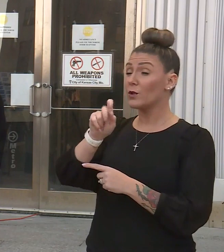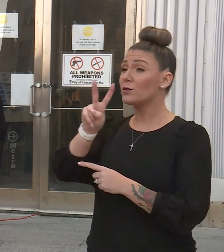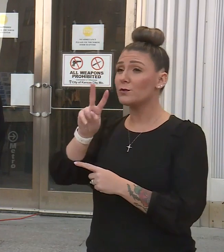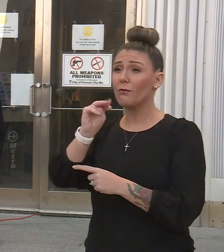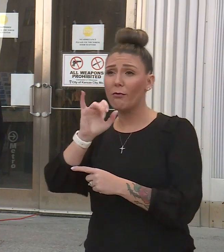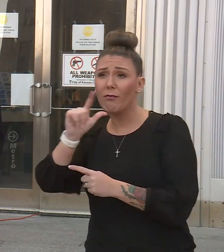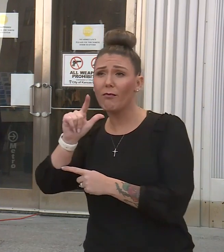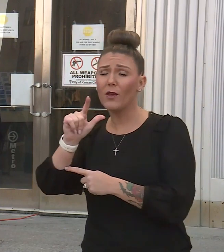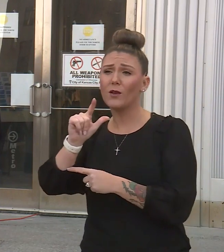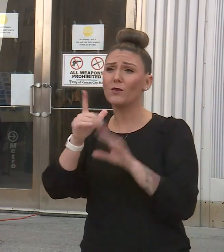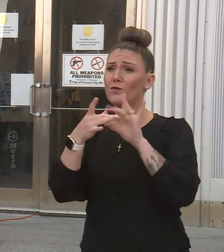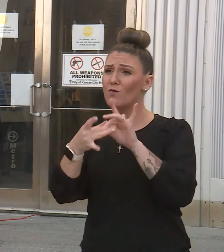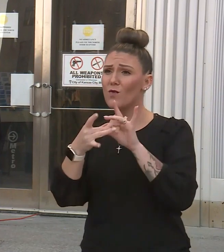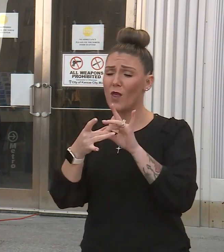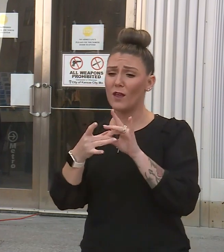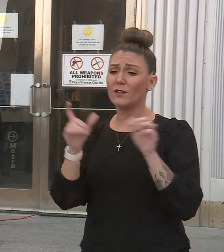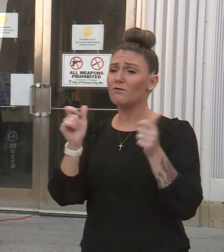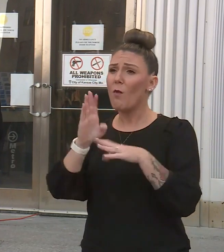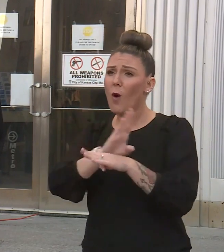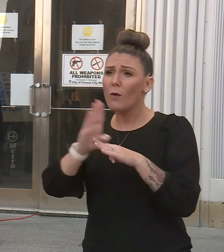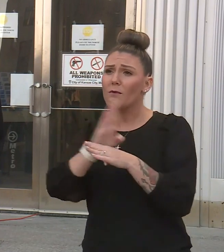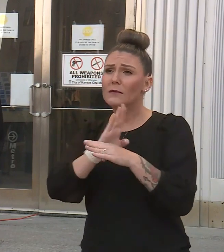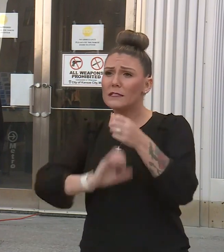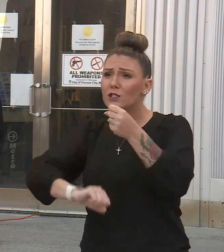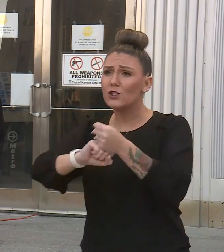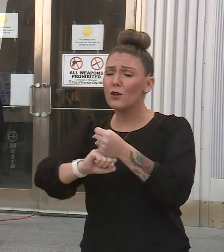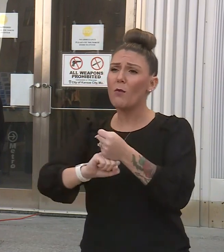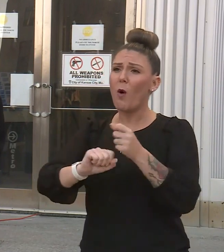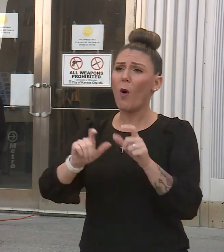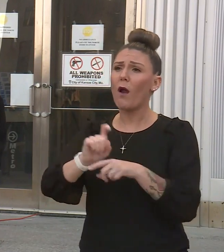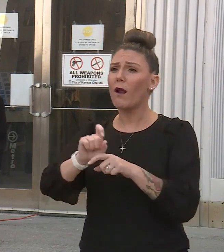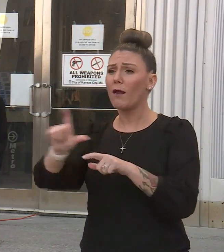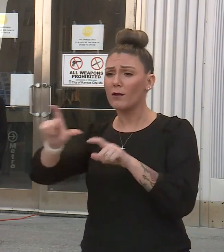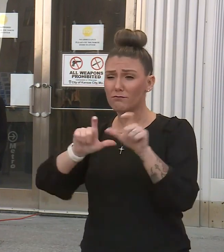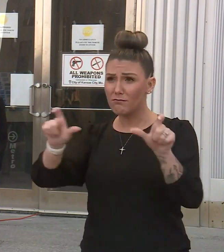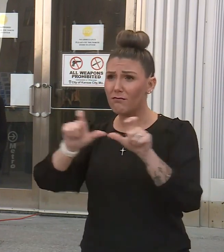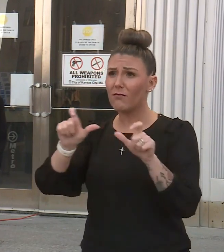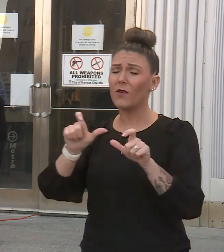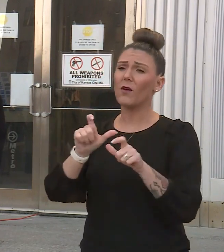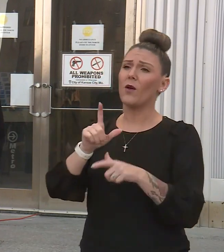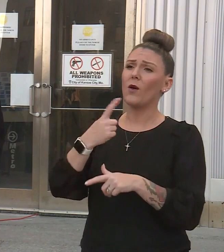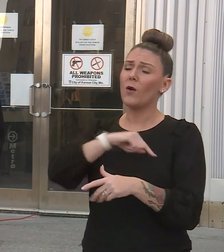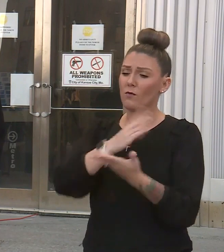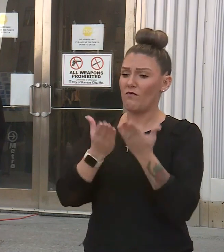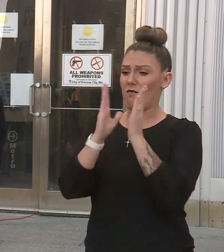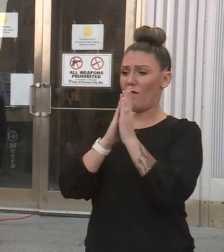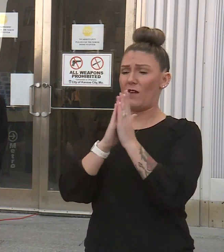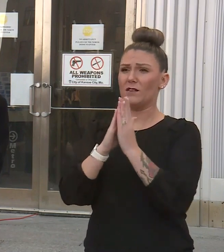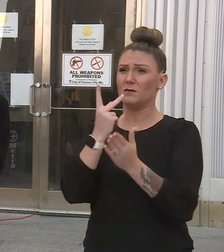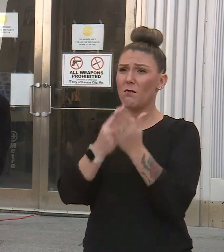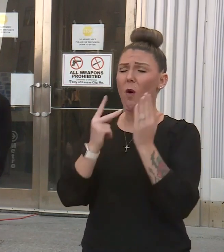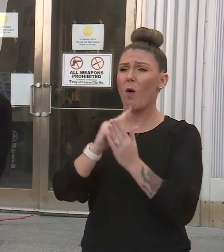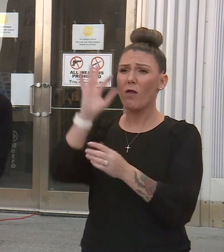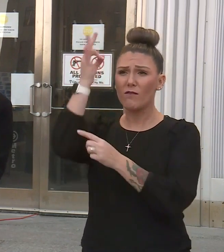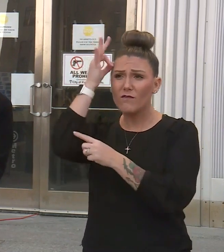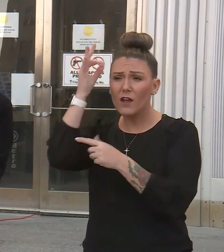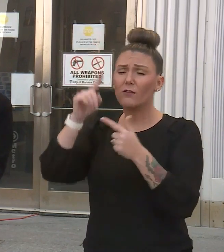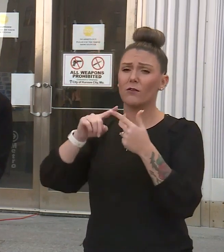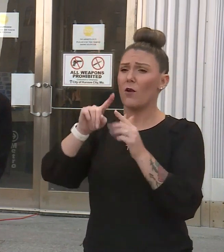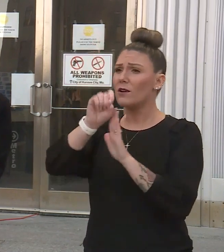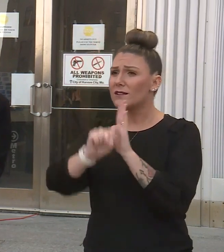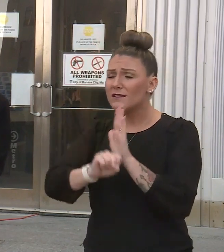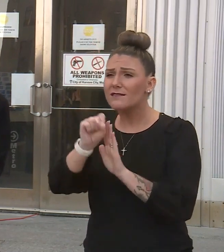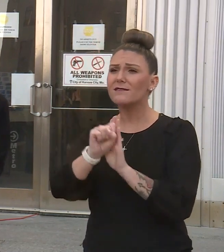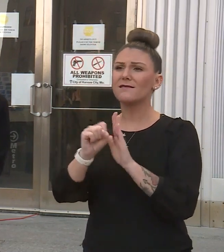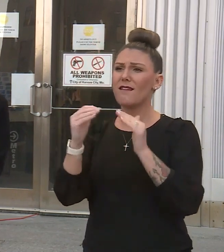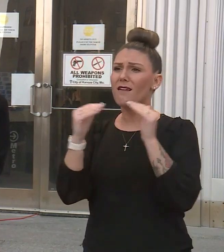in small business funding support in recent months. We call on our allies both at the federal legislative level and the state legislative level